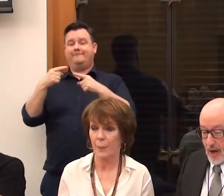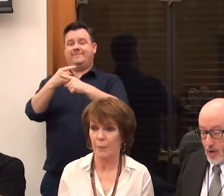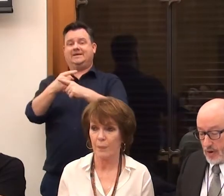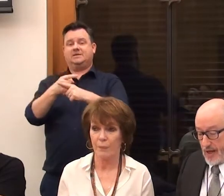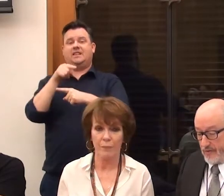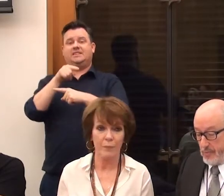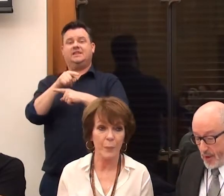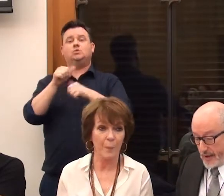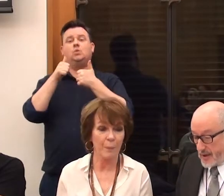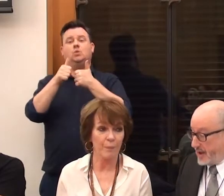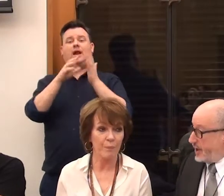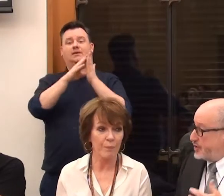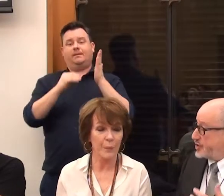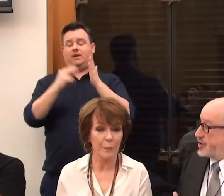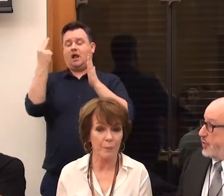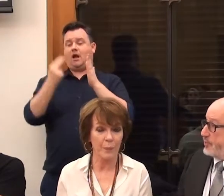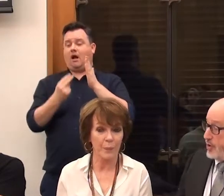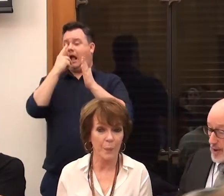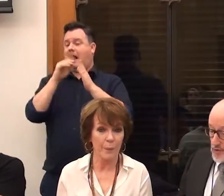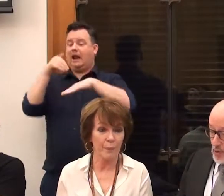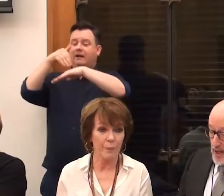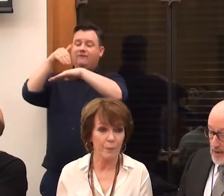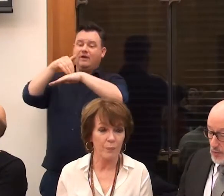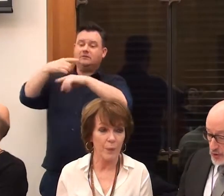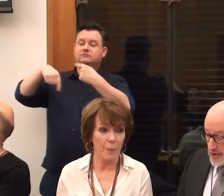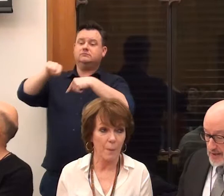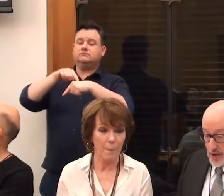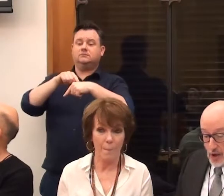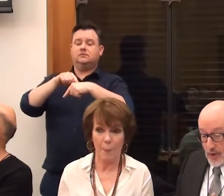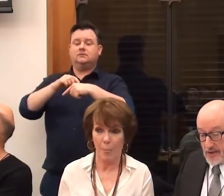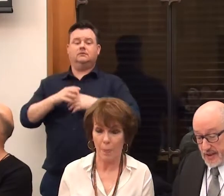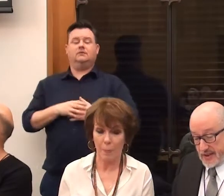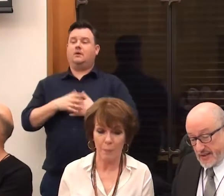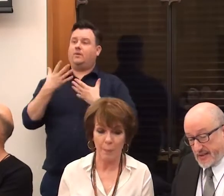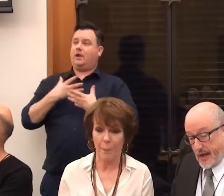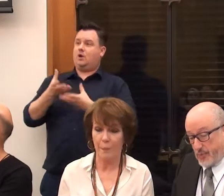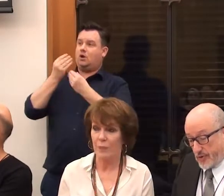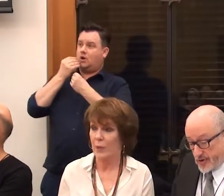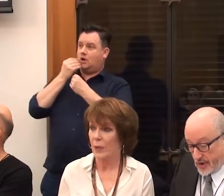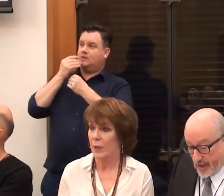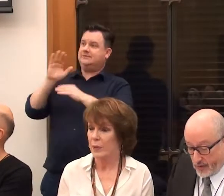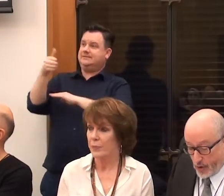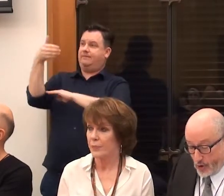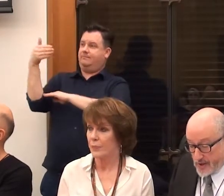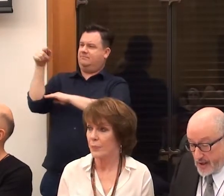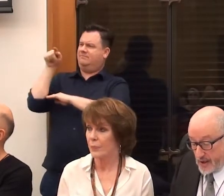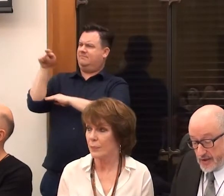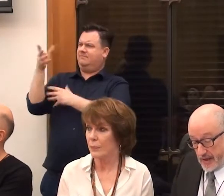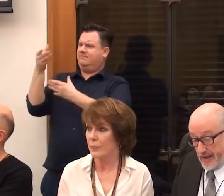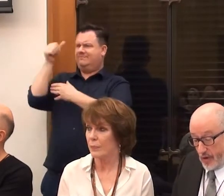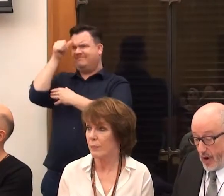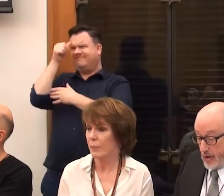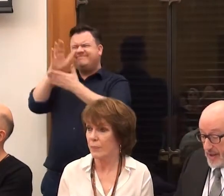example of how art can have impact. Just as we're programmed to obey roadsides, we can see this is a signpost to the lack of progress